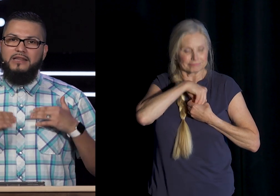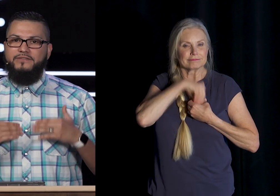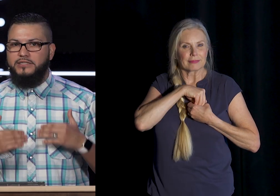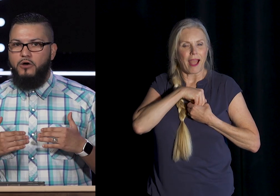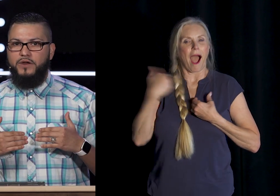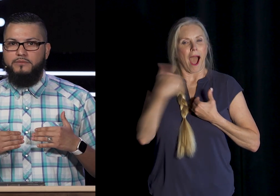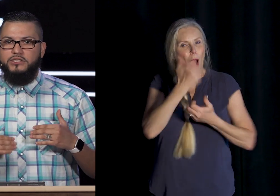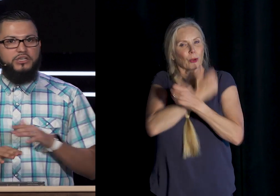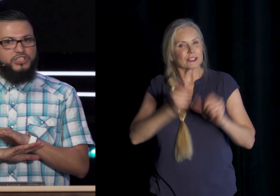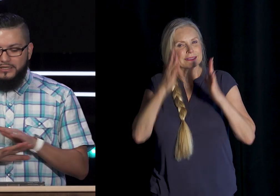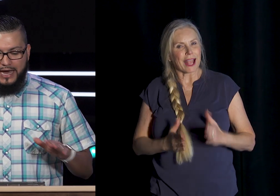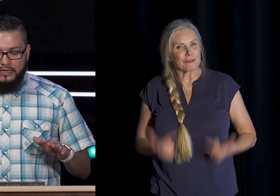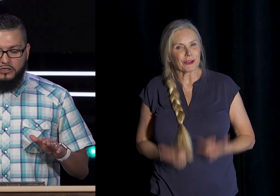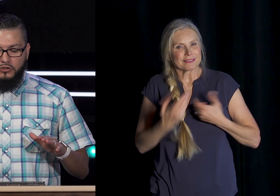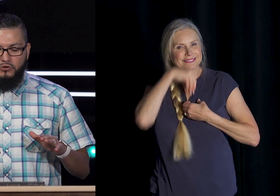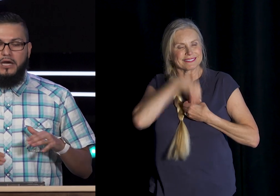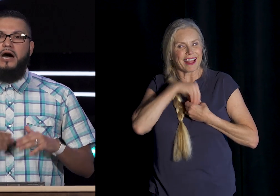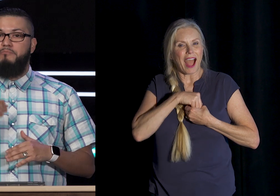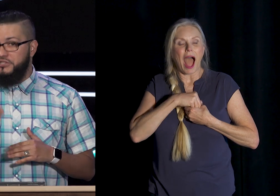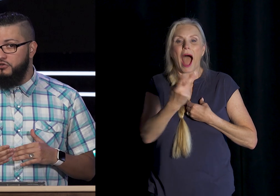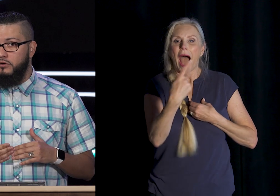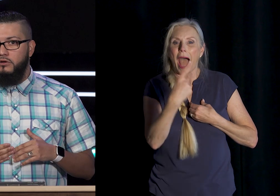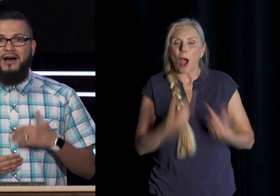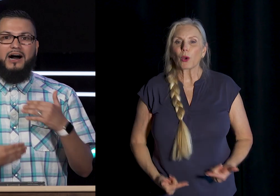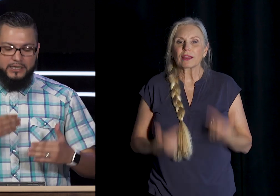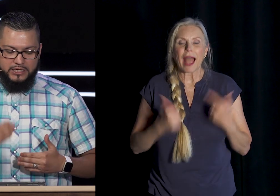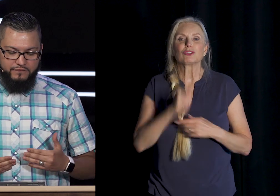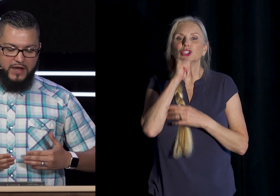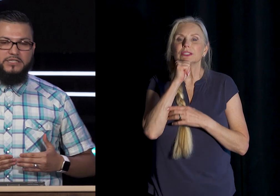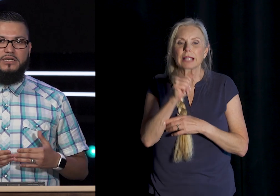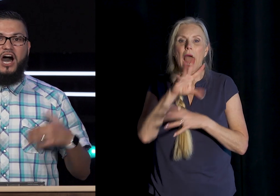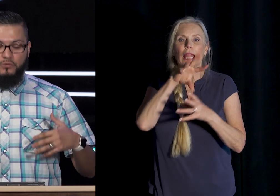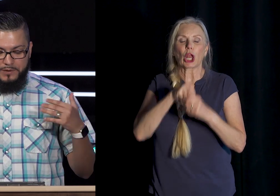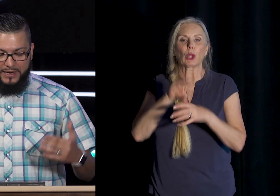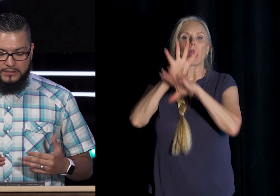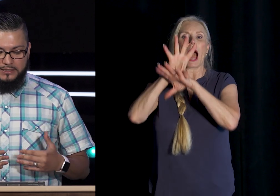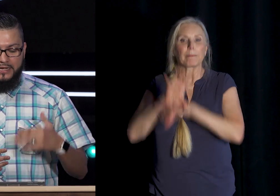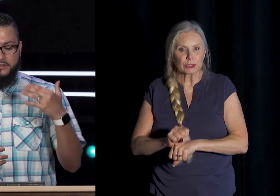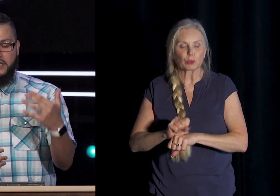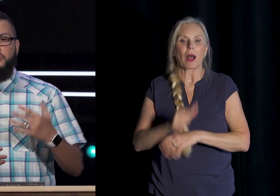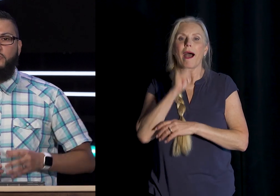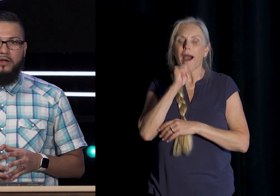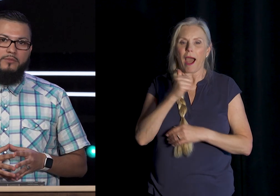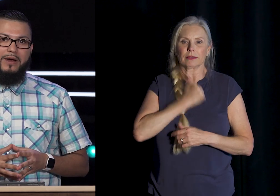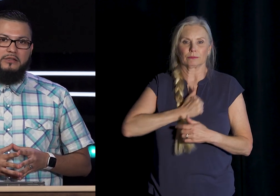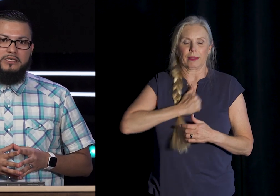lifestyle Rhythms Should not Include Habitual Unconfessed Unrepentant Sexual immorality